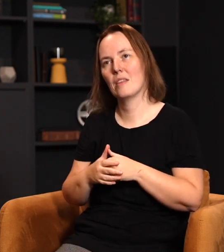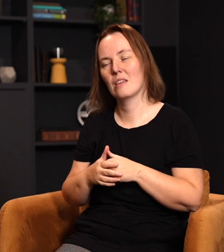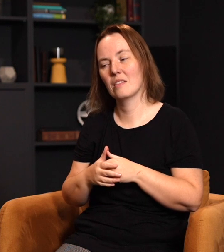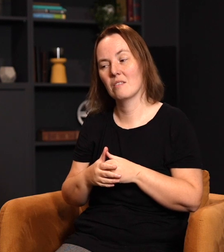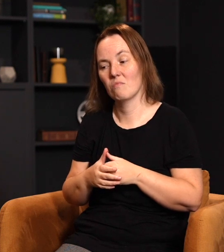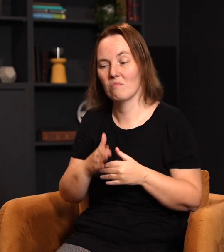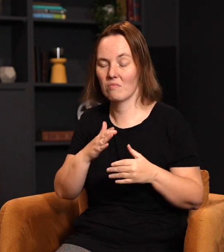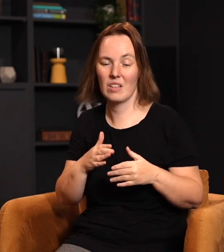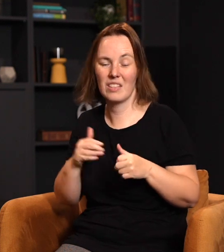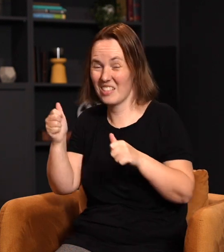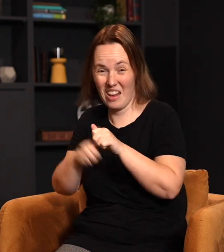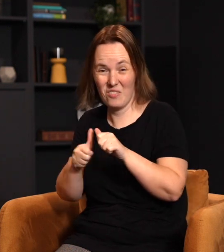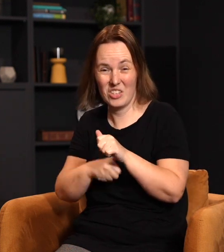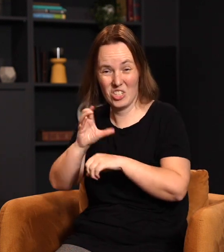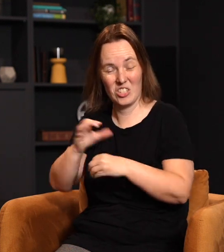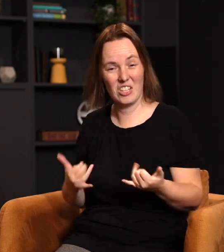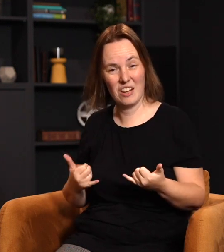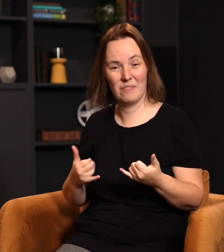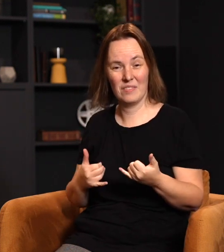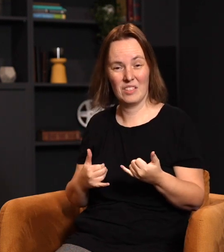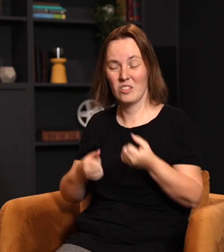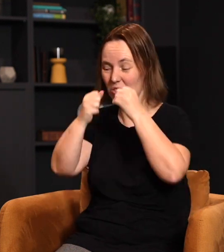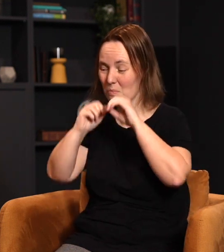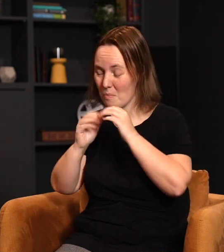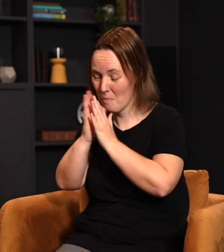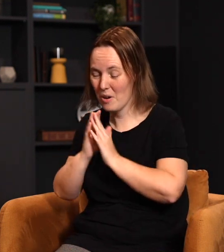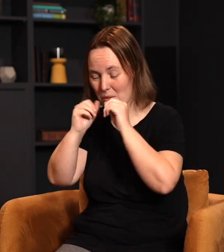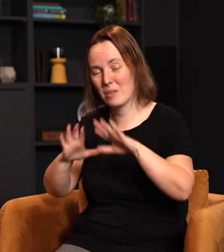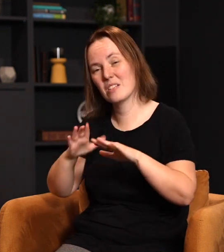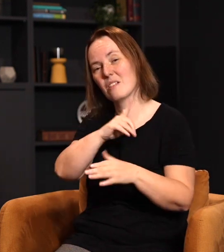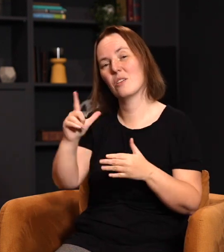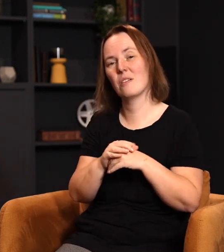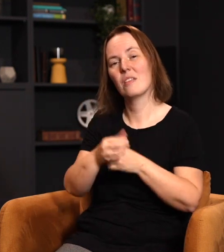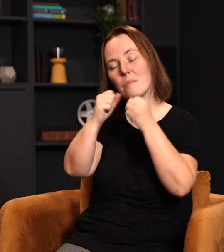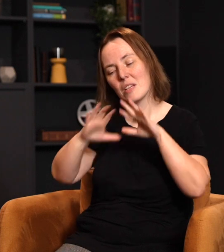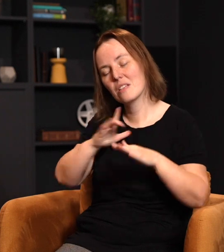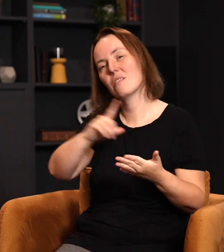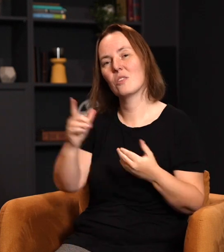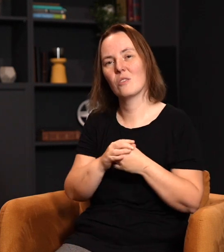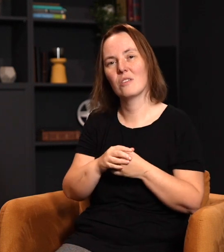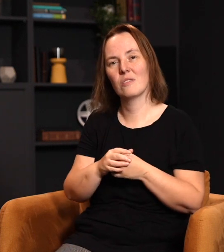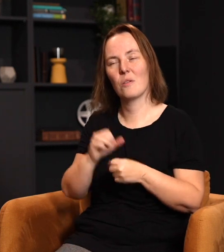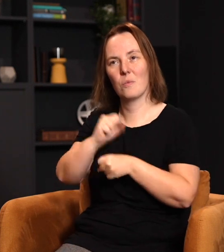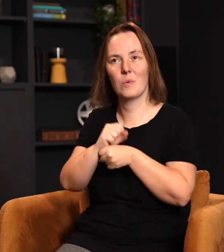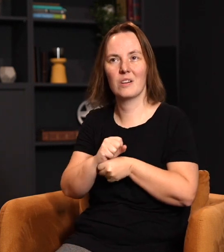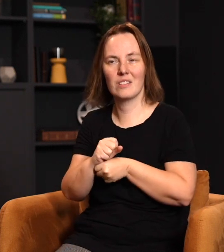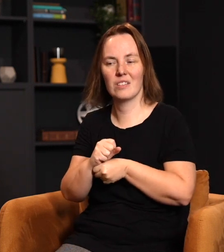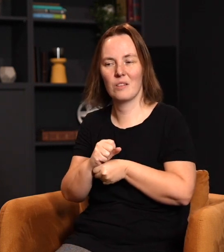to every church that we go by, over and over again, just praying the blessing of the Lord. And I believe the blessing of the Lord not only works in that sense